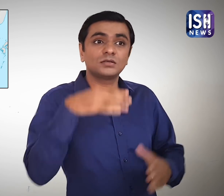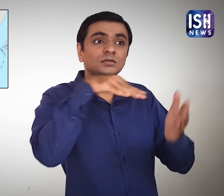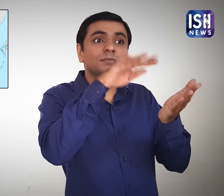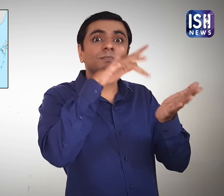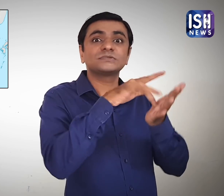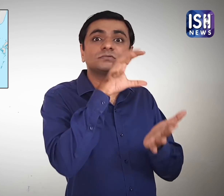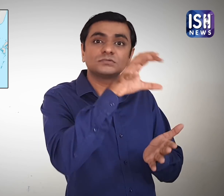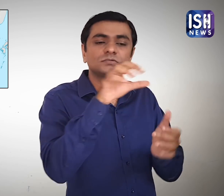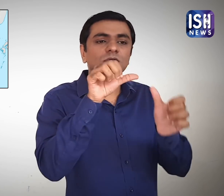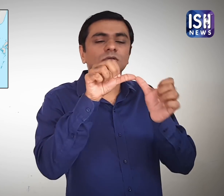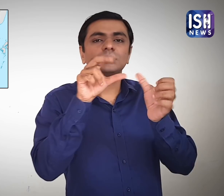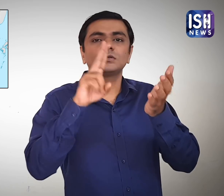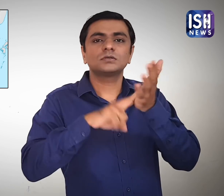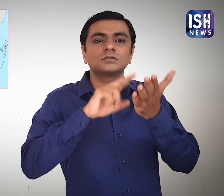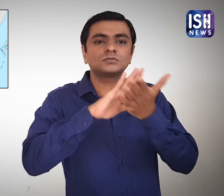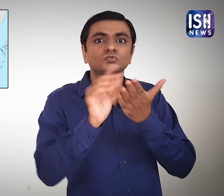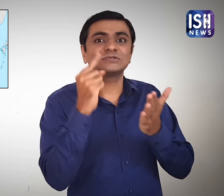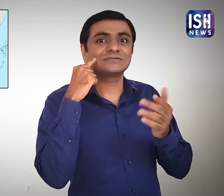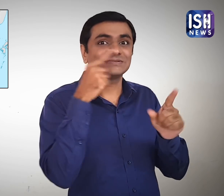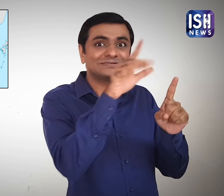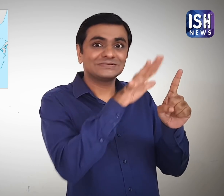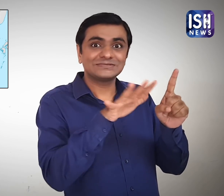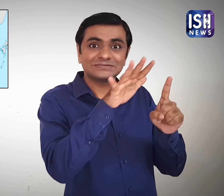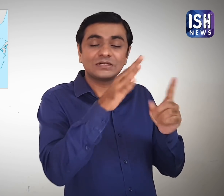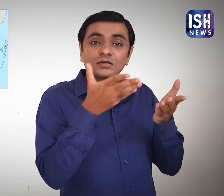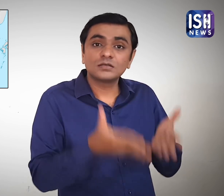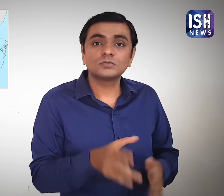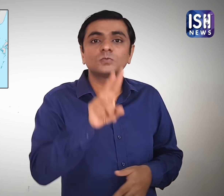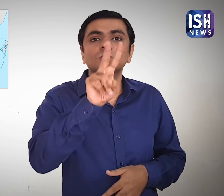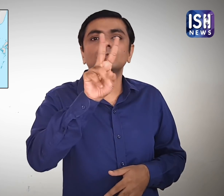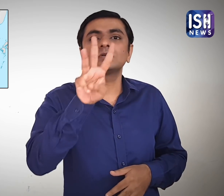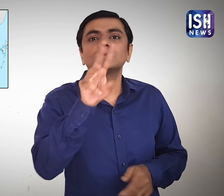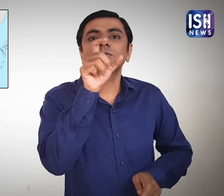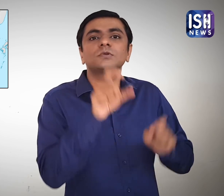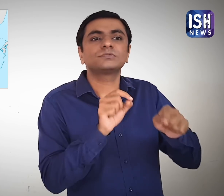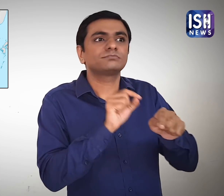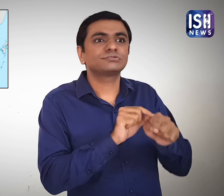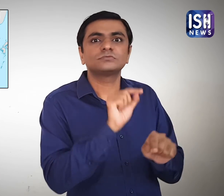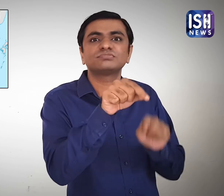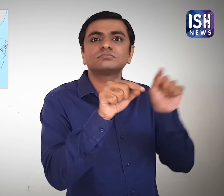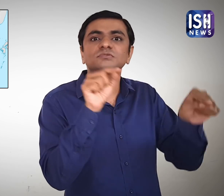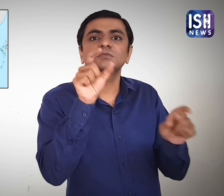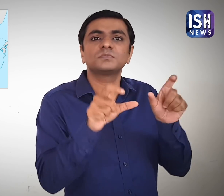And 23 more people were found to have contracted the disease later in Anhui province.